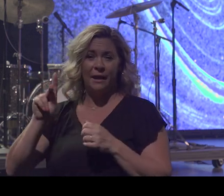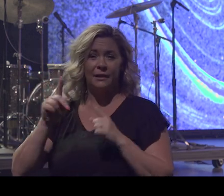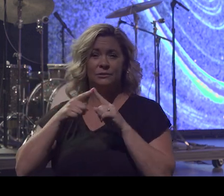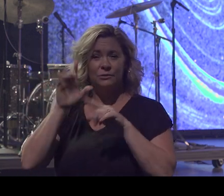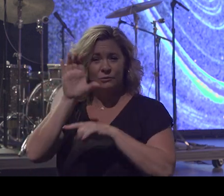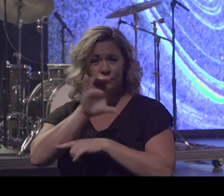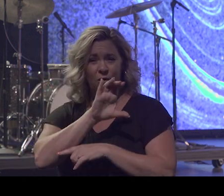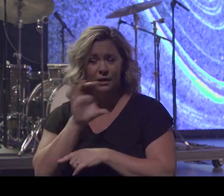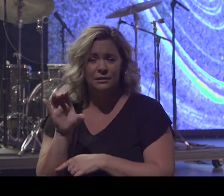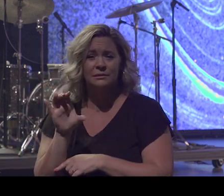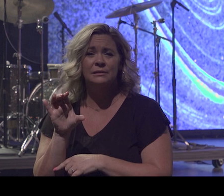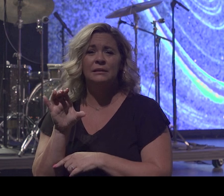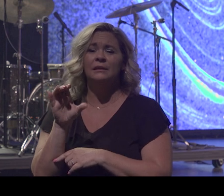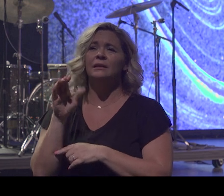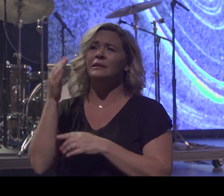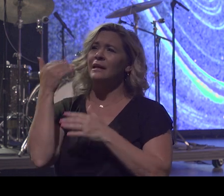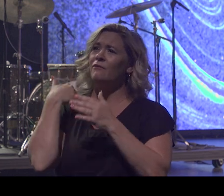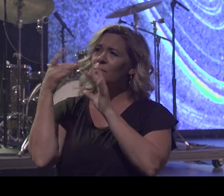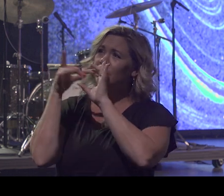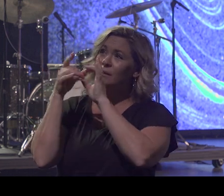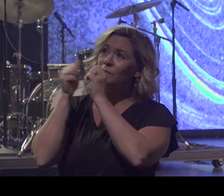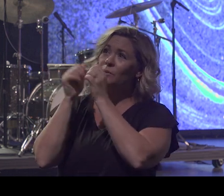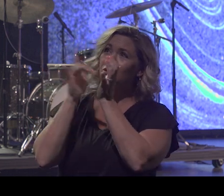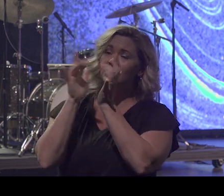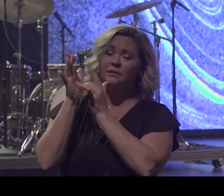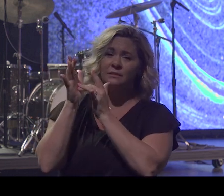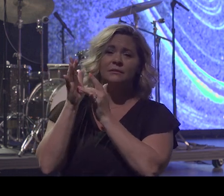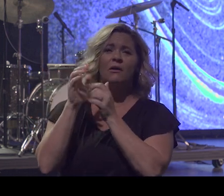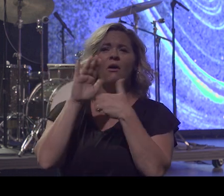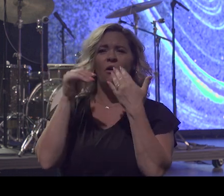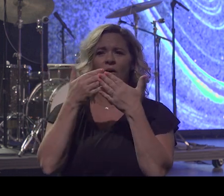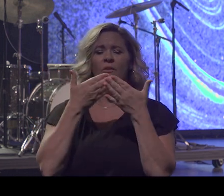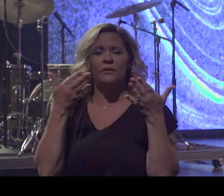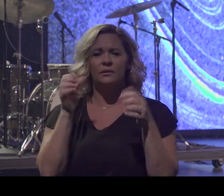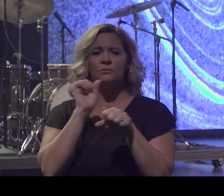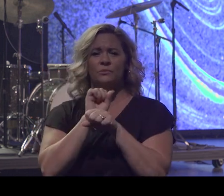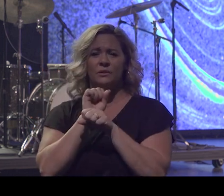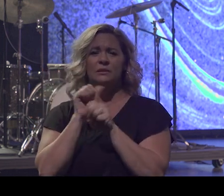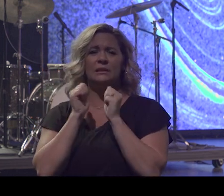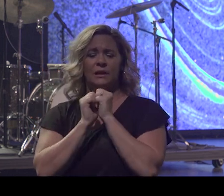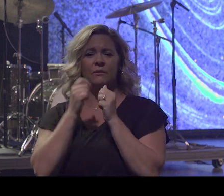so they can know that all things truly do work together for the good.